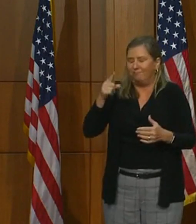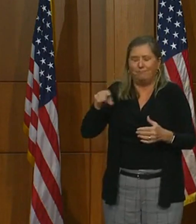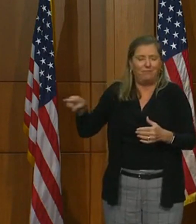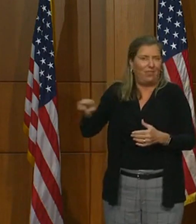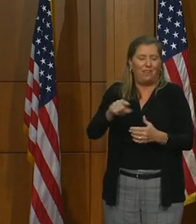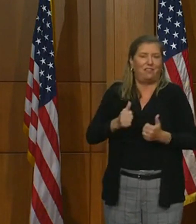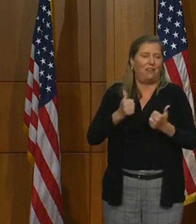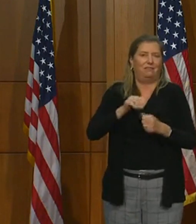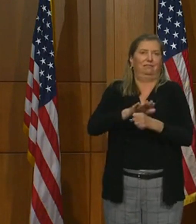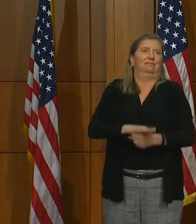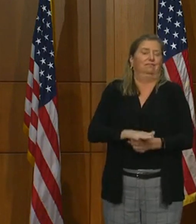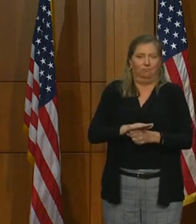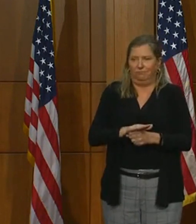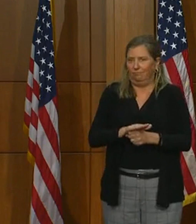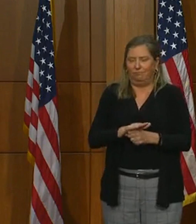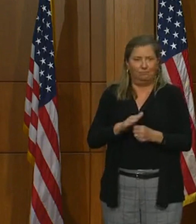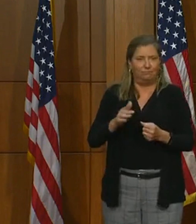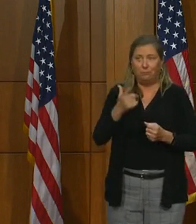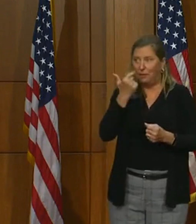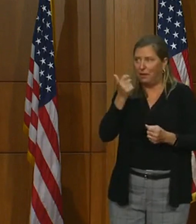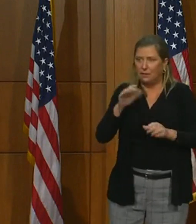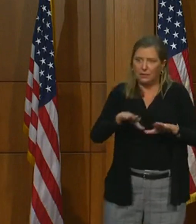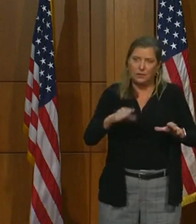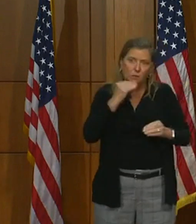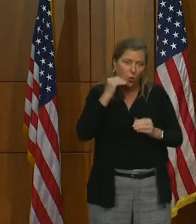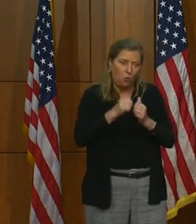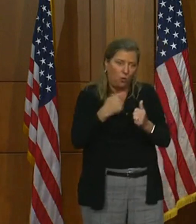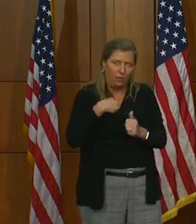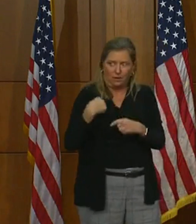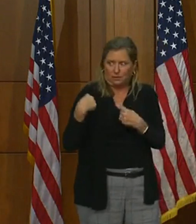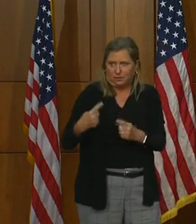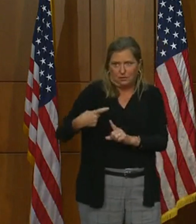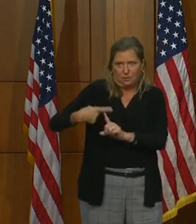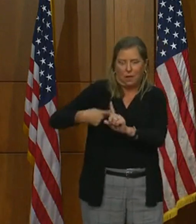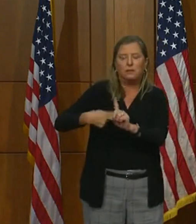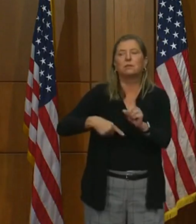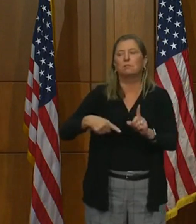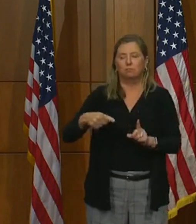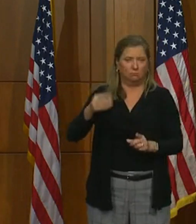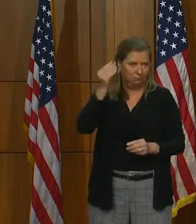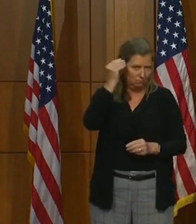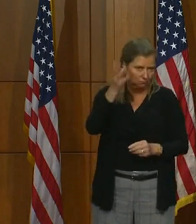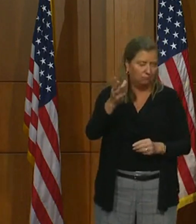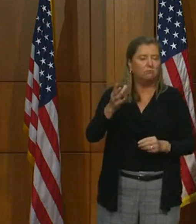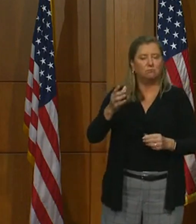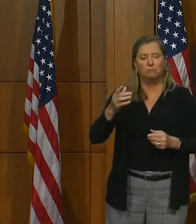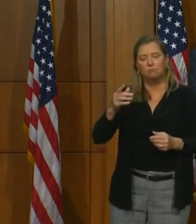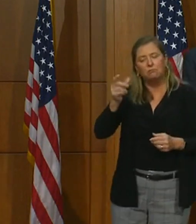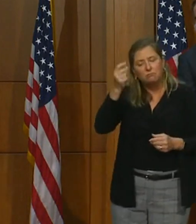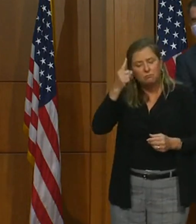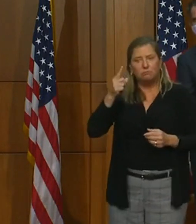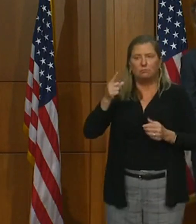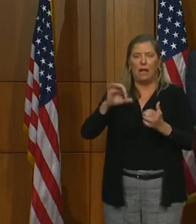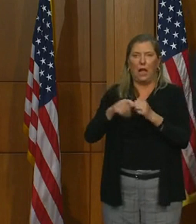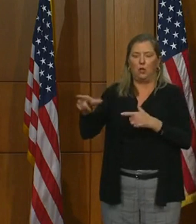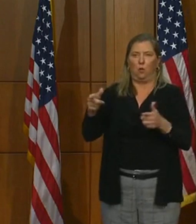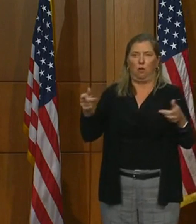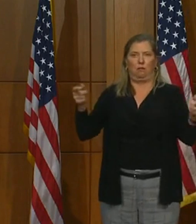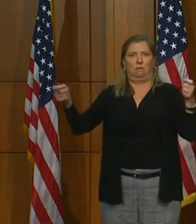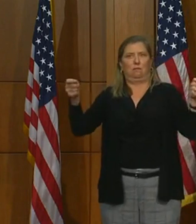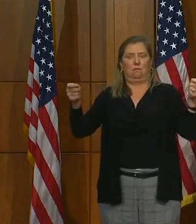has been to have our children home with us over the last several months. I can assure you we appreciate the juggling act